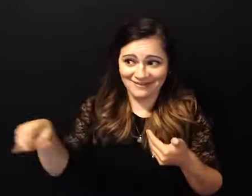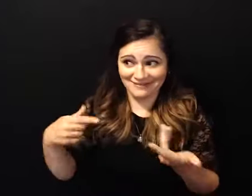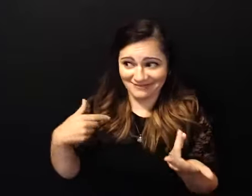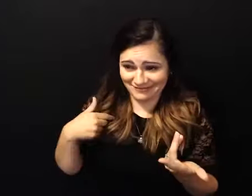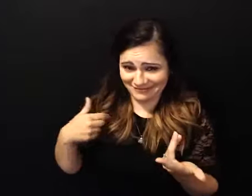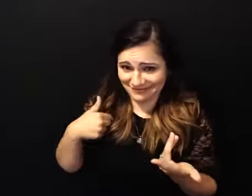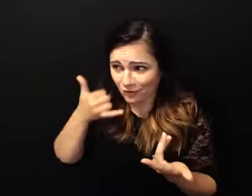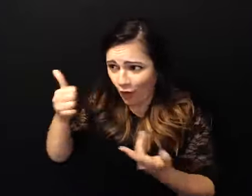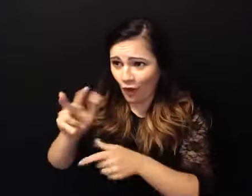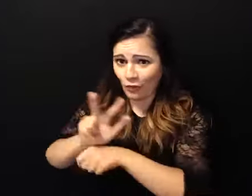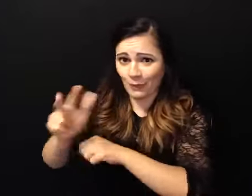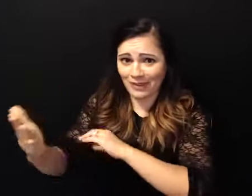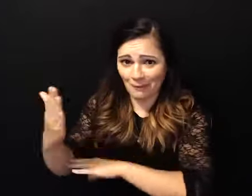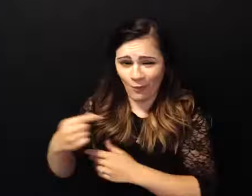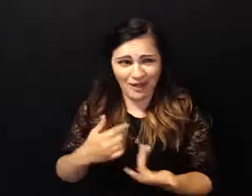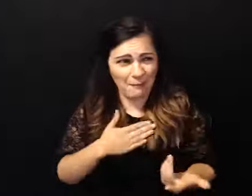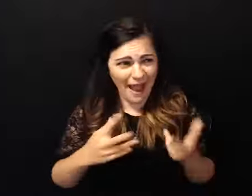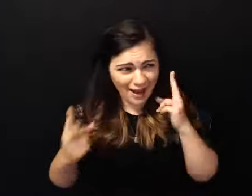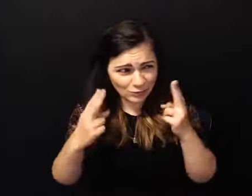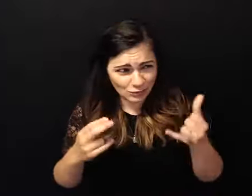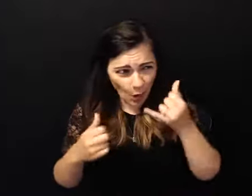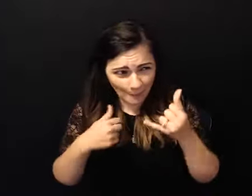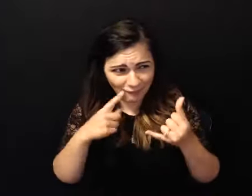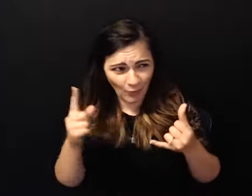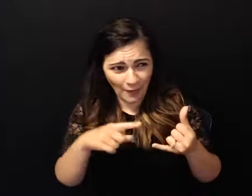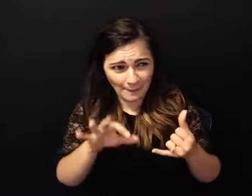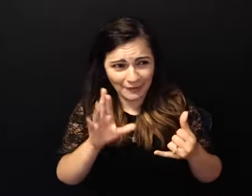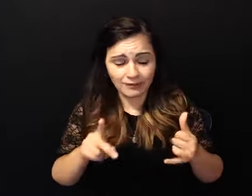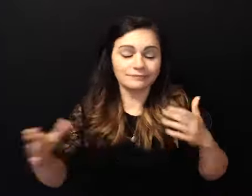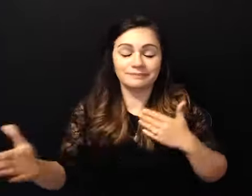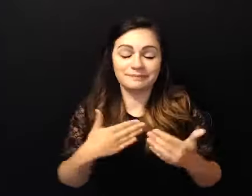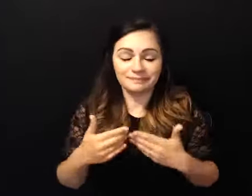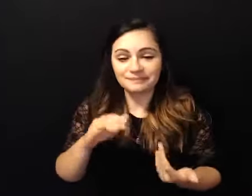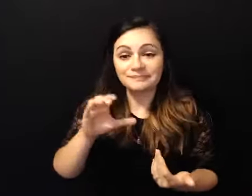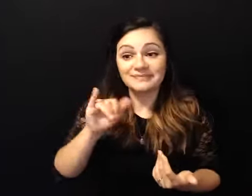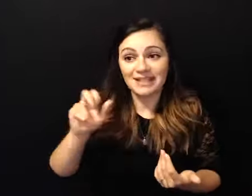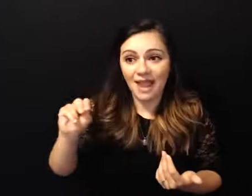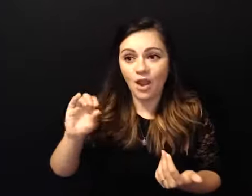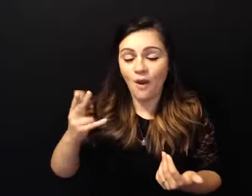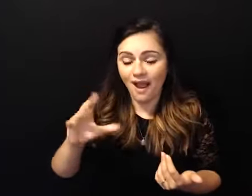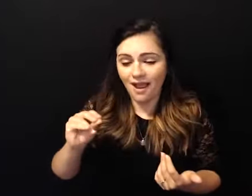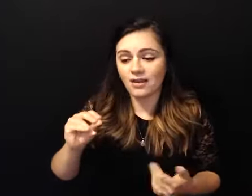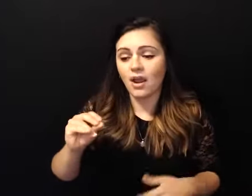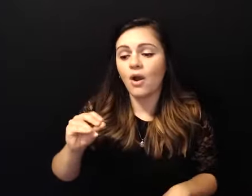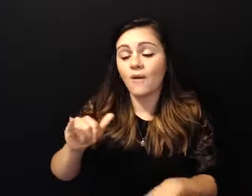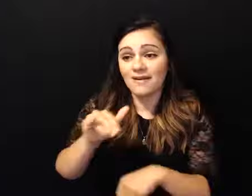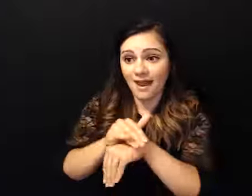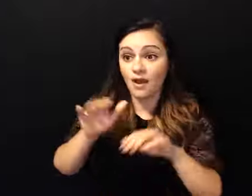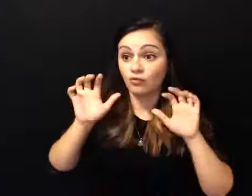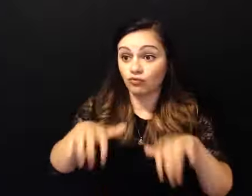a lot like it it is right now uh in cincinnati ohio we've gotten a lot of rain and when that happens you know the ohio rover